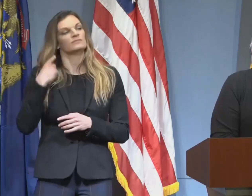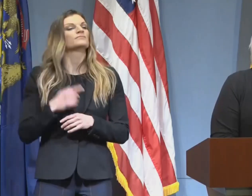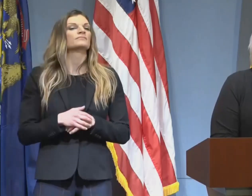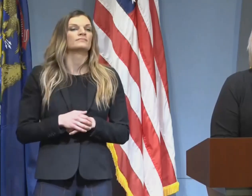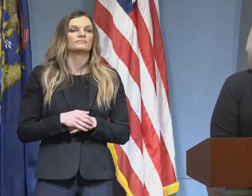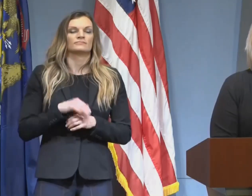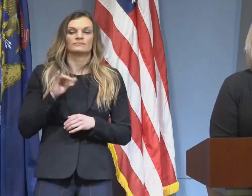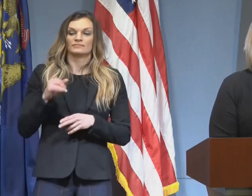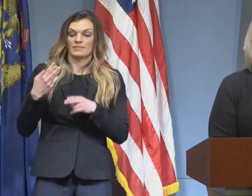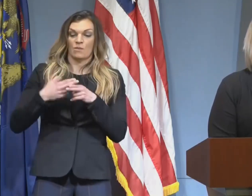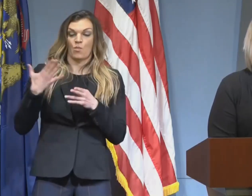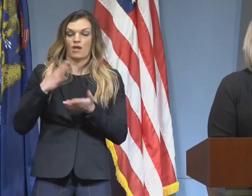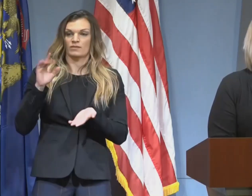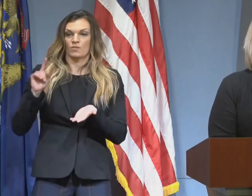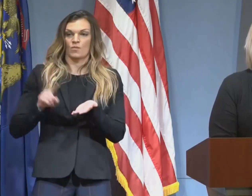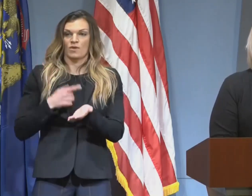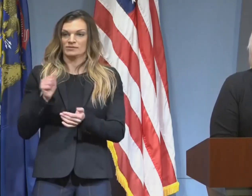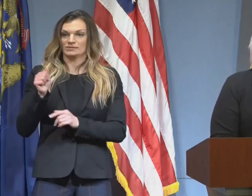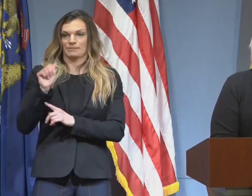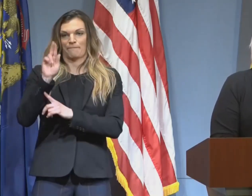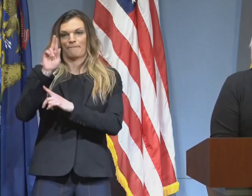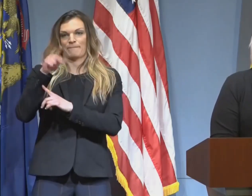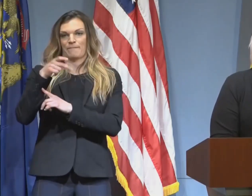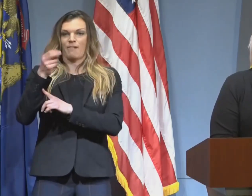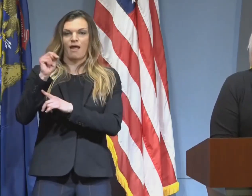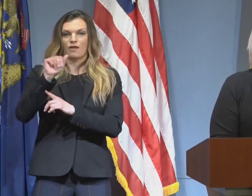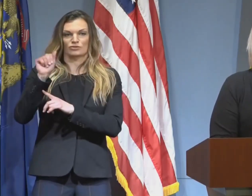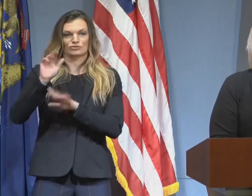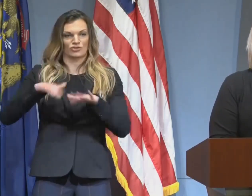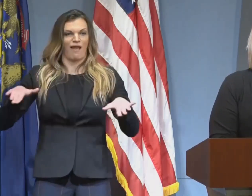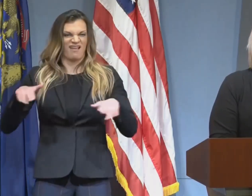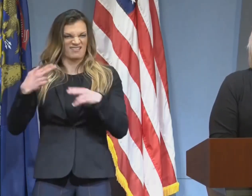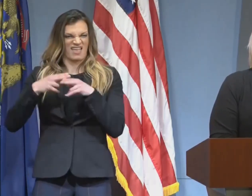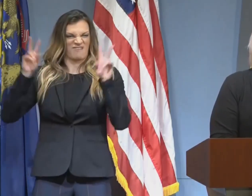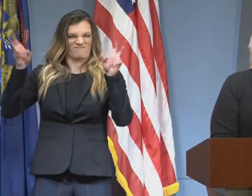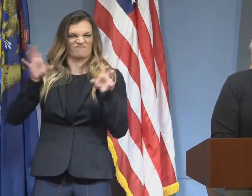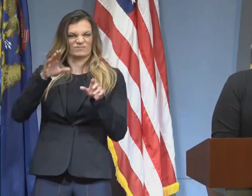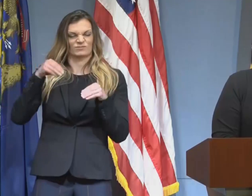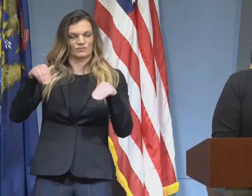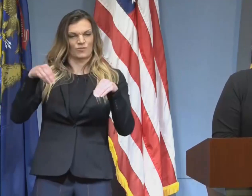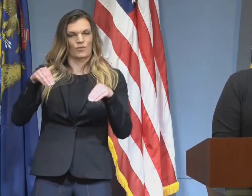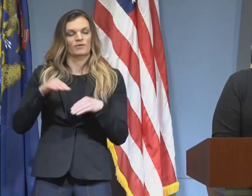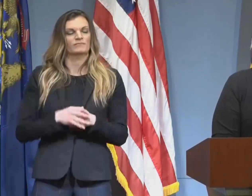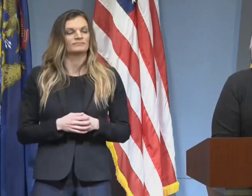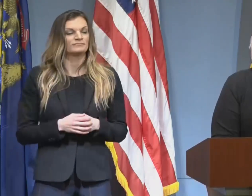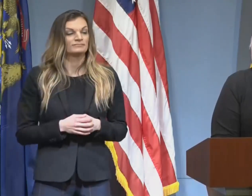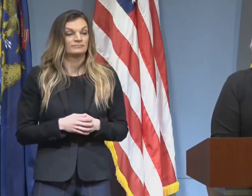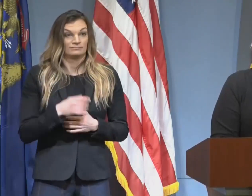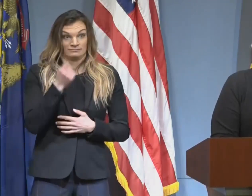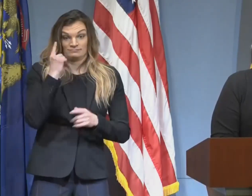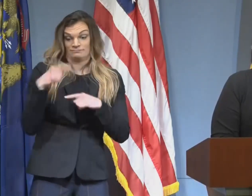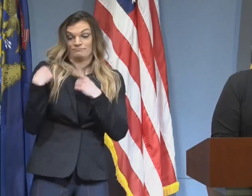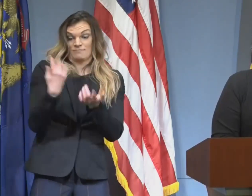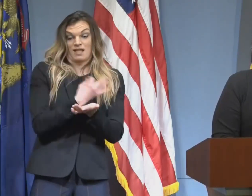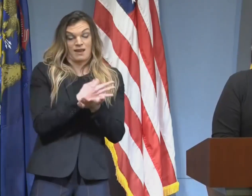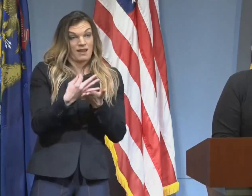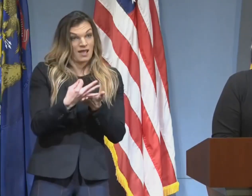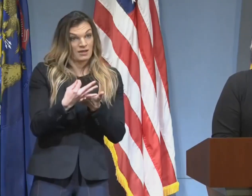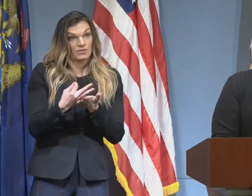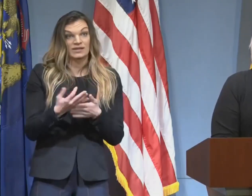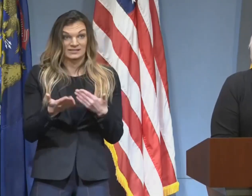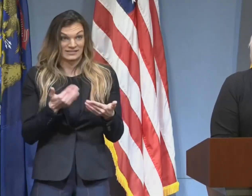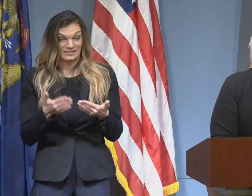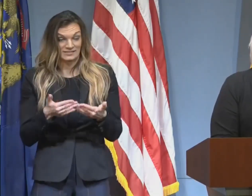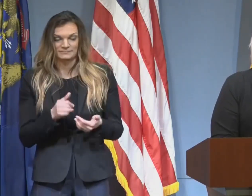not 22% positive, but 22% plus unemployment rate here in the state of Michigan. So we'll recap